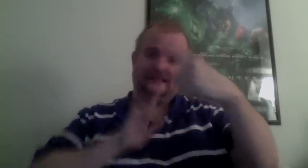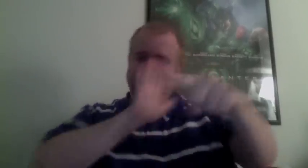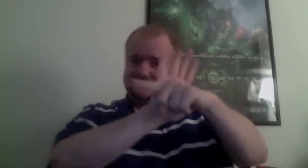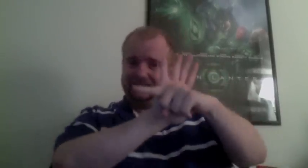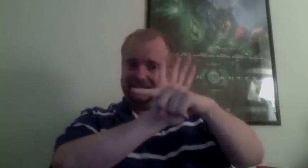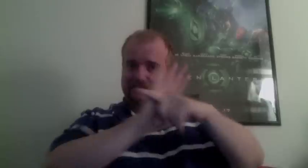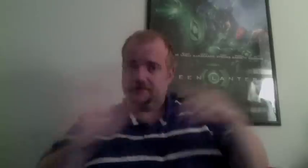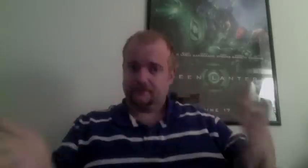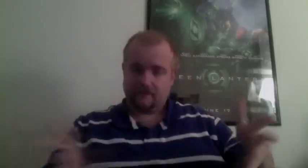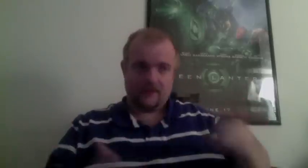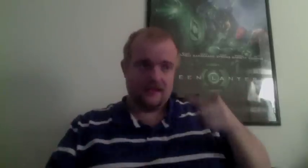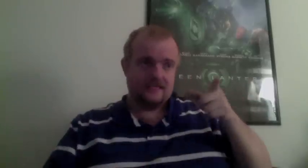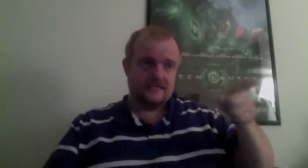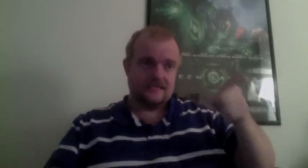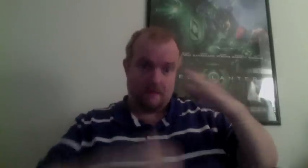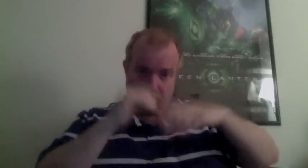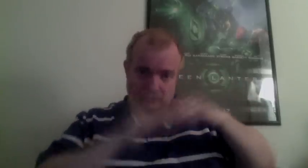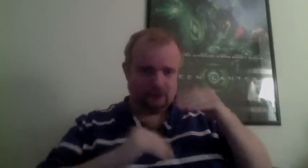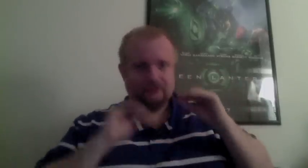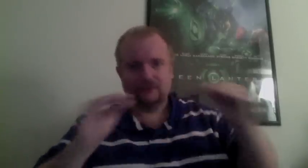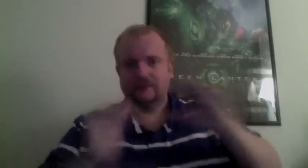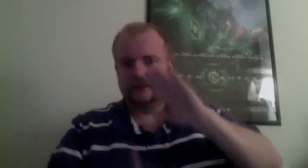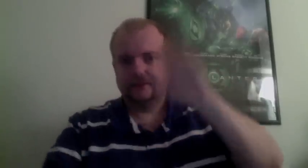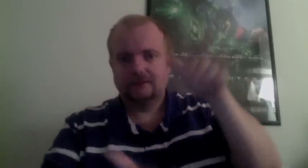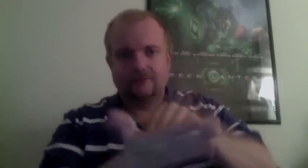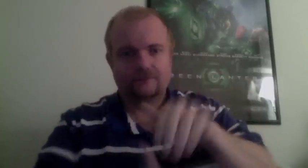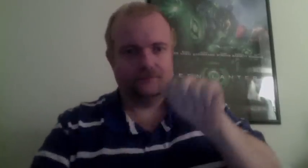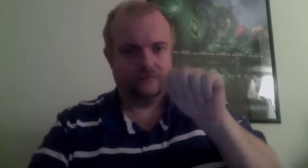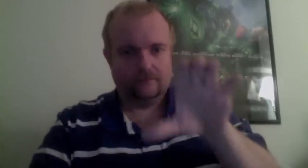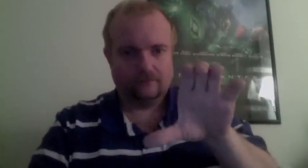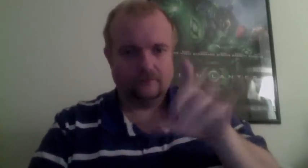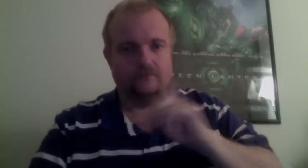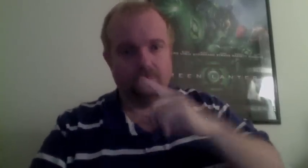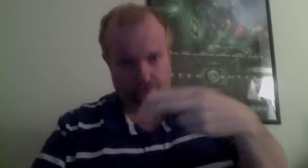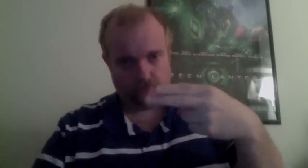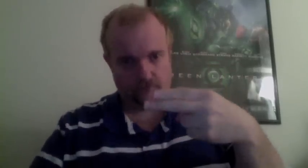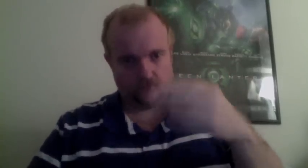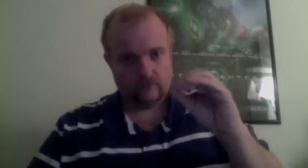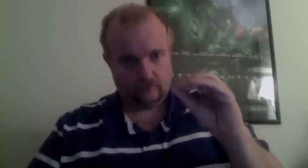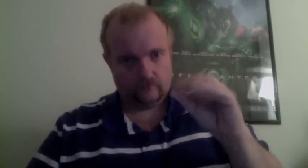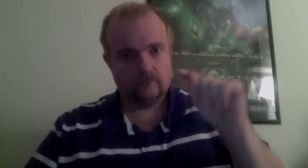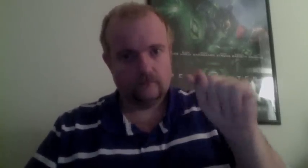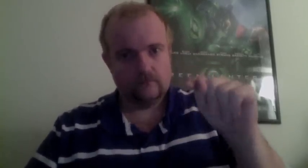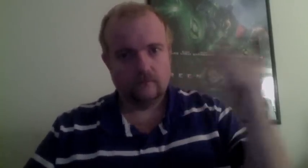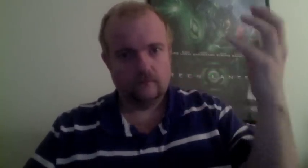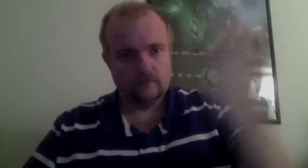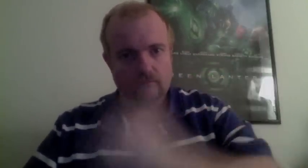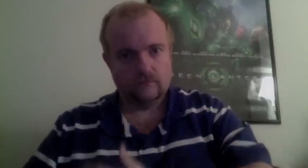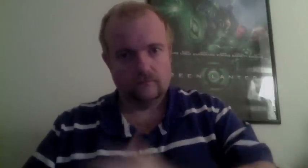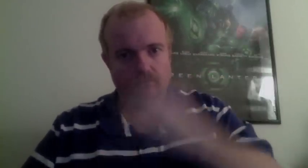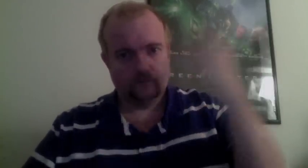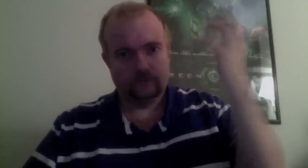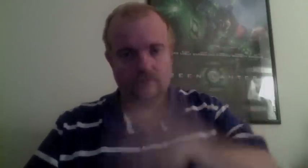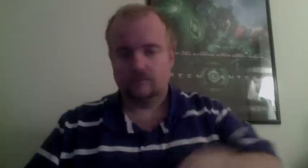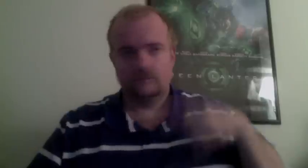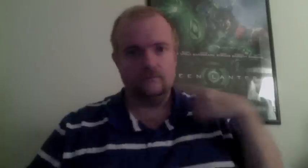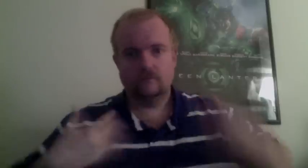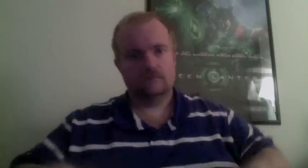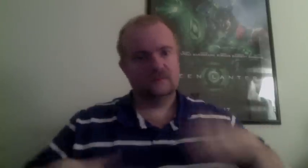Our enemies are always going to be able to build things like we do, but as long as we have information in our cockpit they don't have, we'll